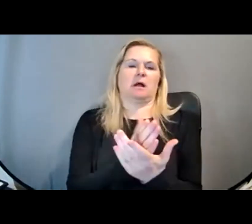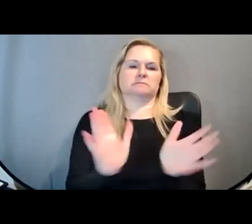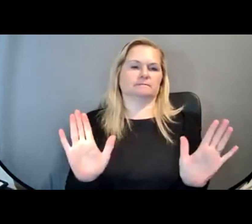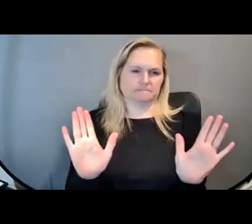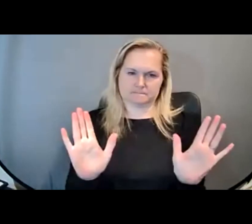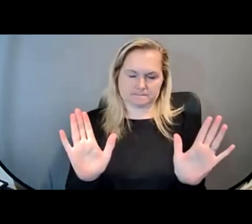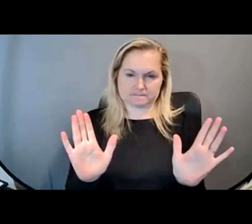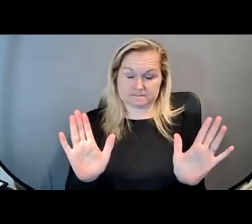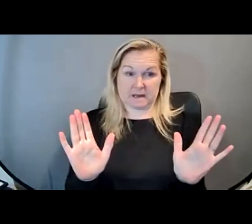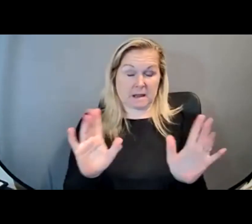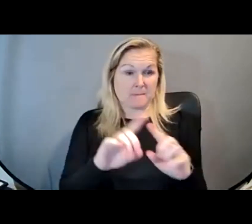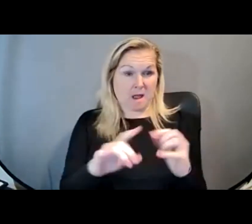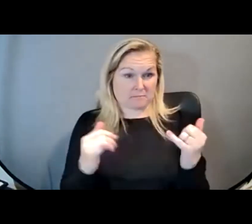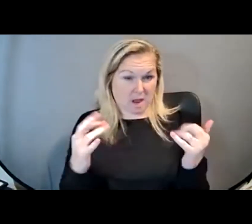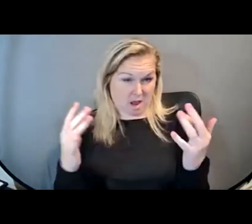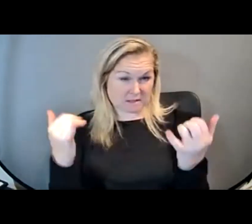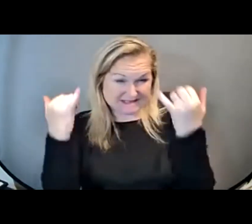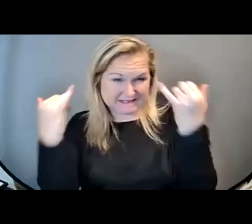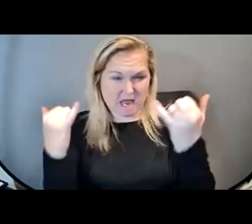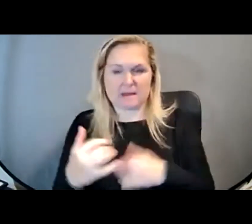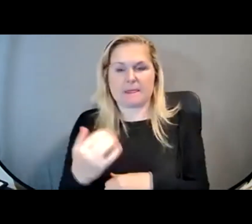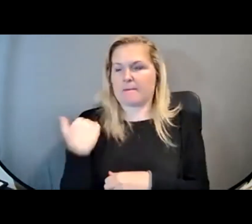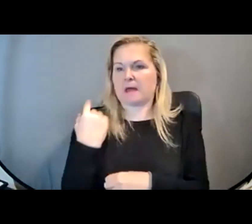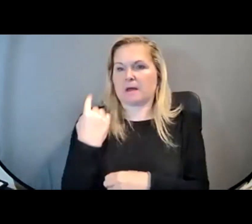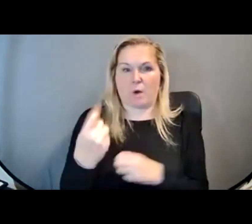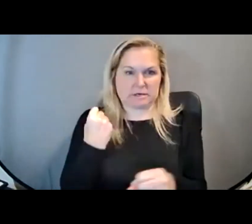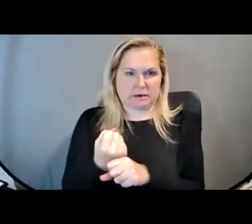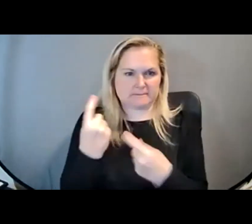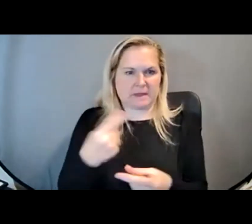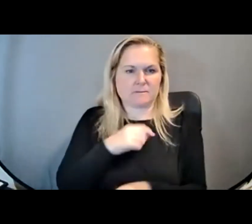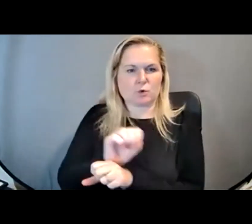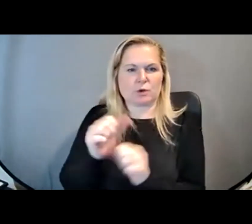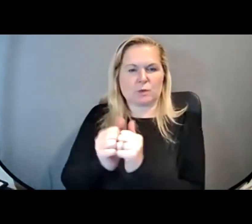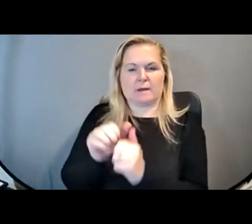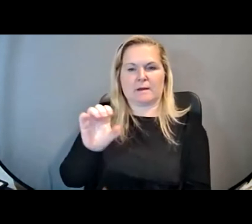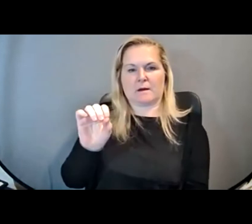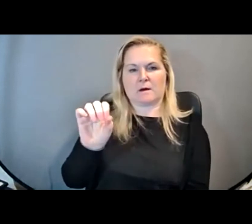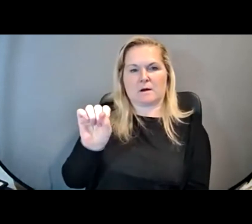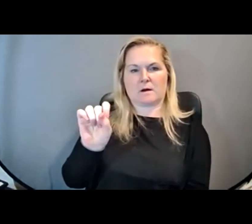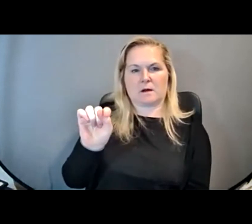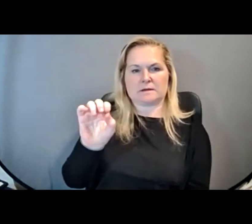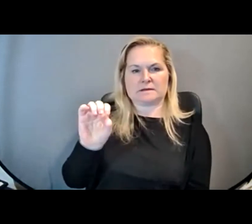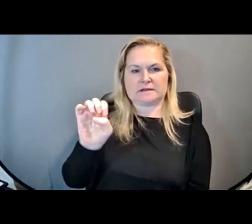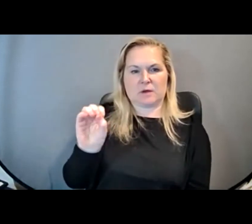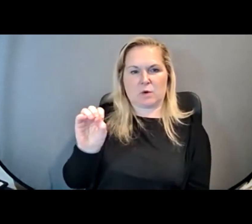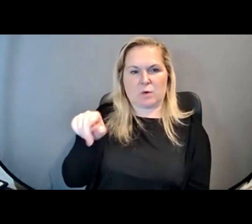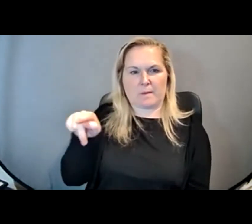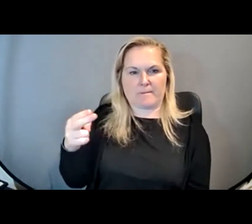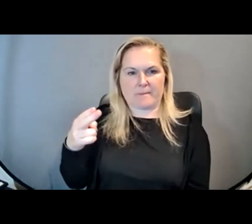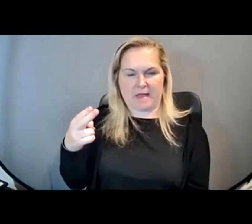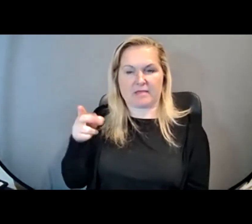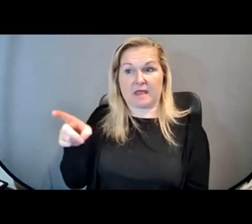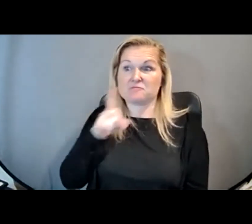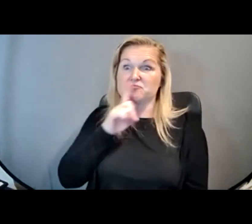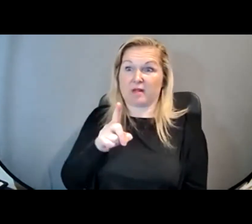Now, fast forward to today, for the past year, I've been working with an osteopath who is quite arguably one of the